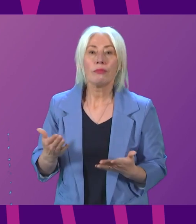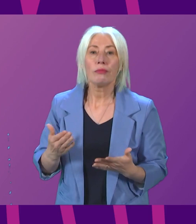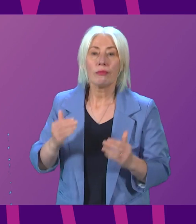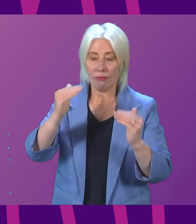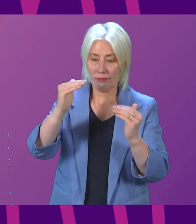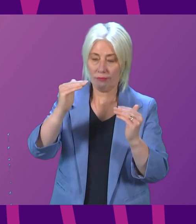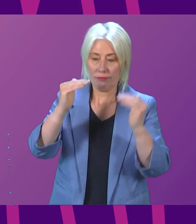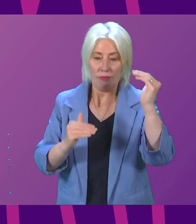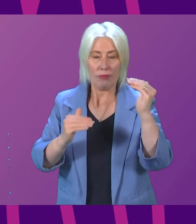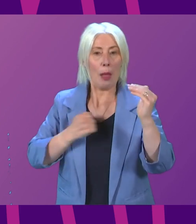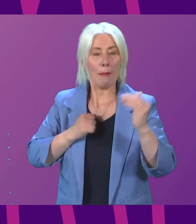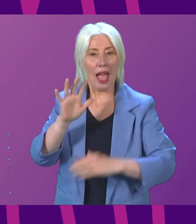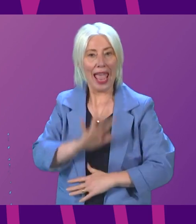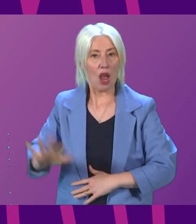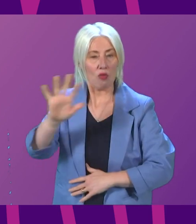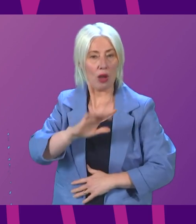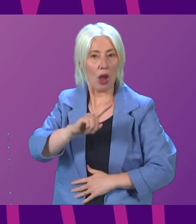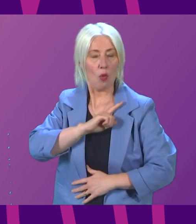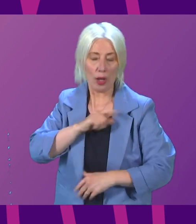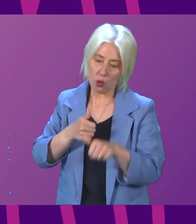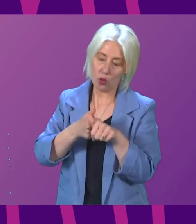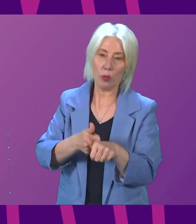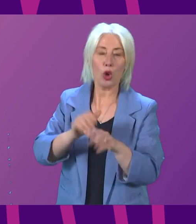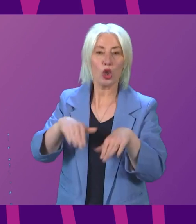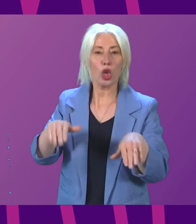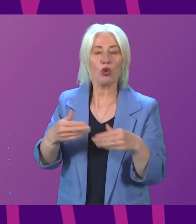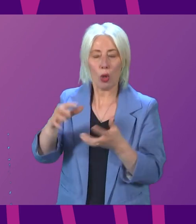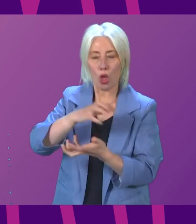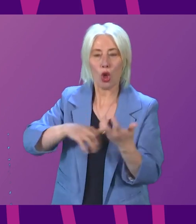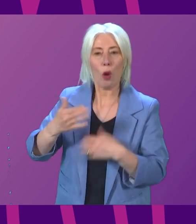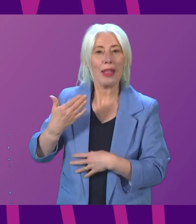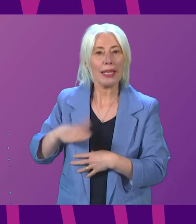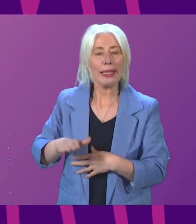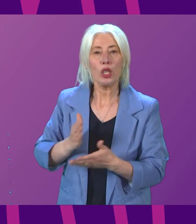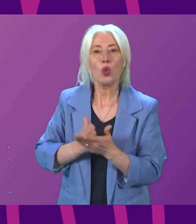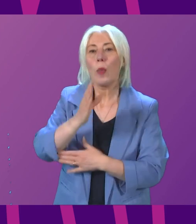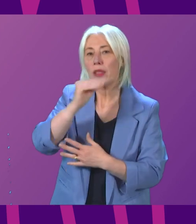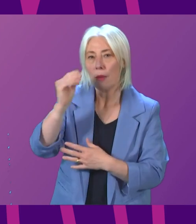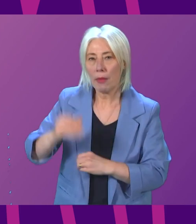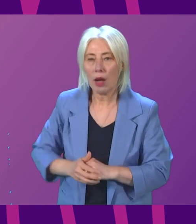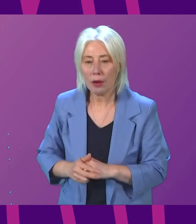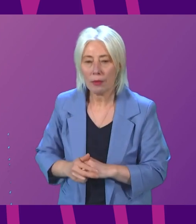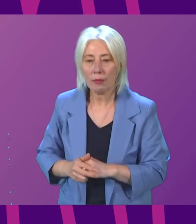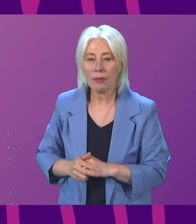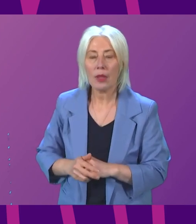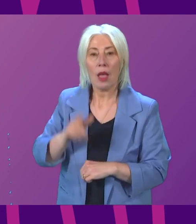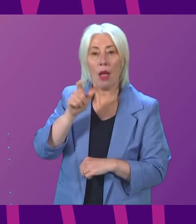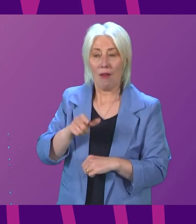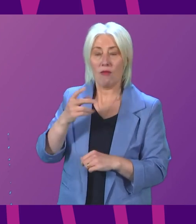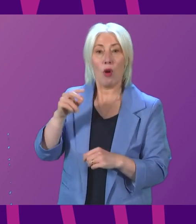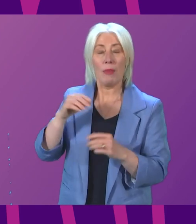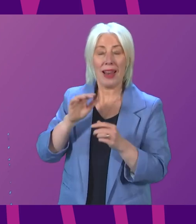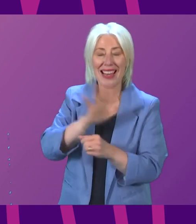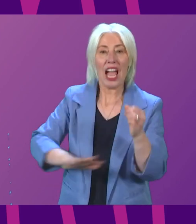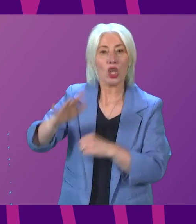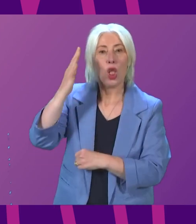inequality across my region when it comes to supporting children with complex needs during the summer. Robin Holland from the National Autistic Society